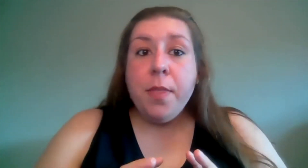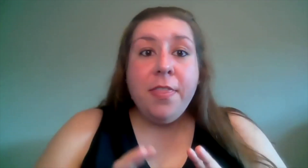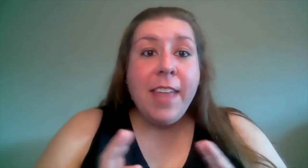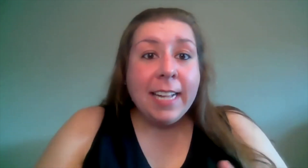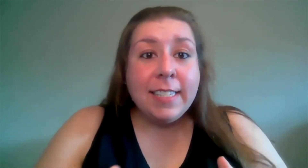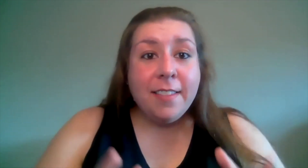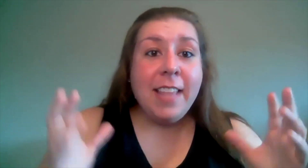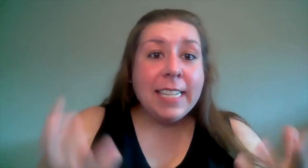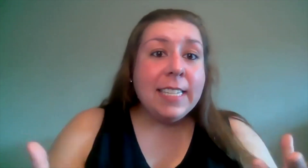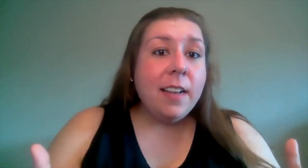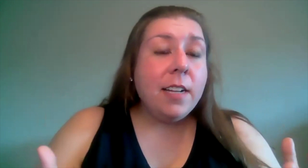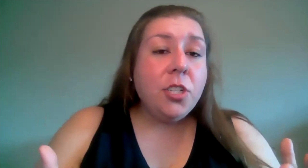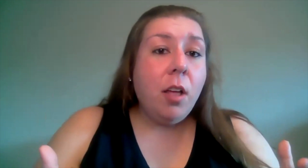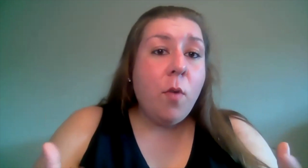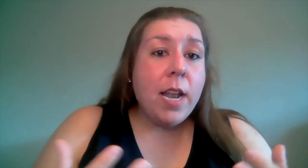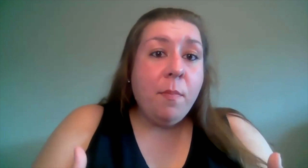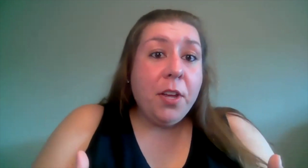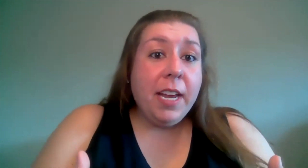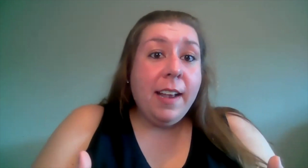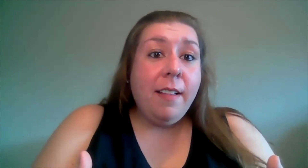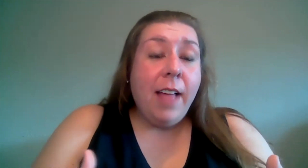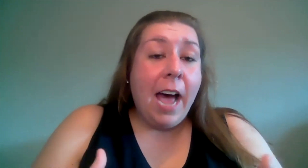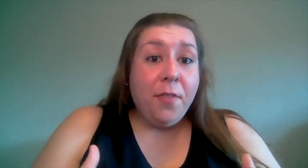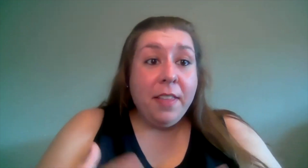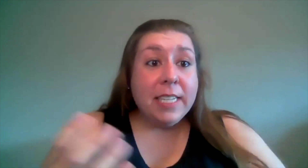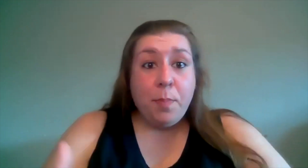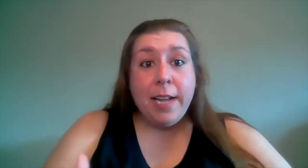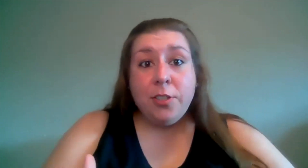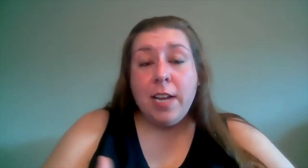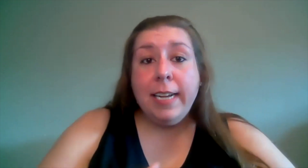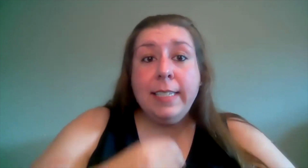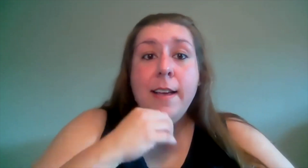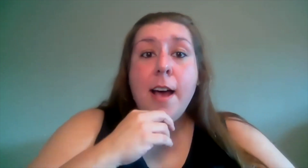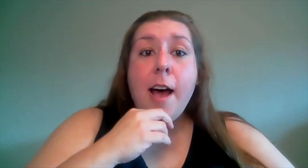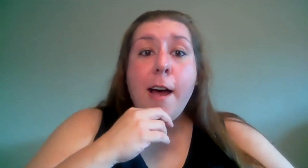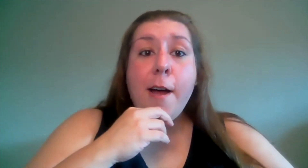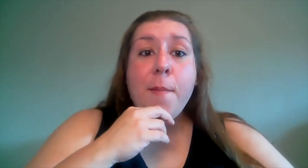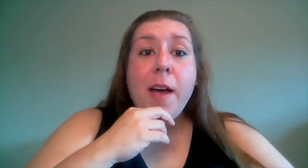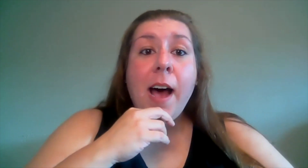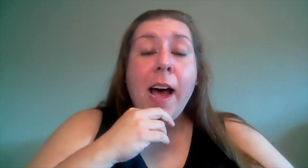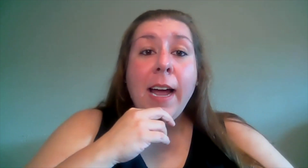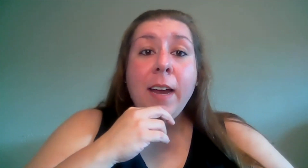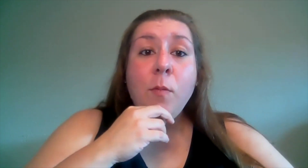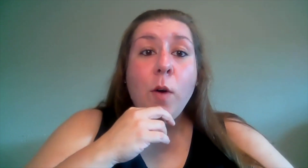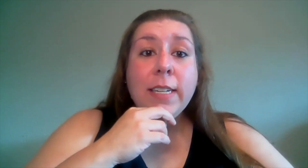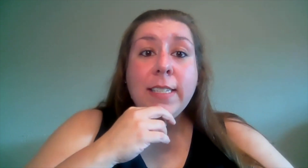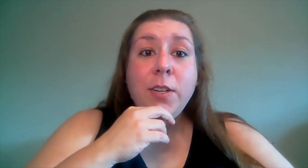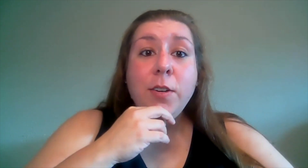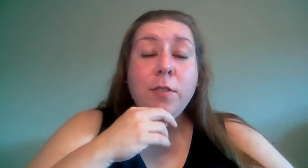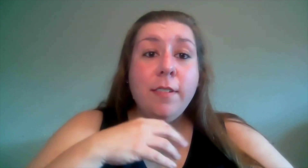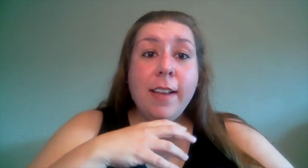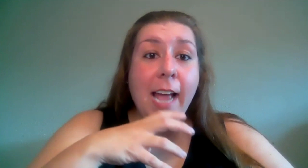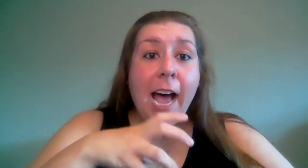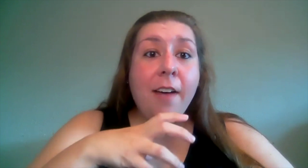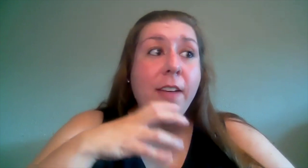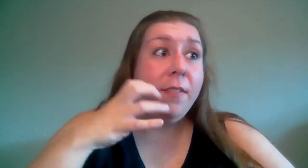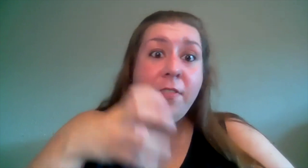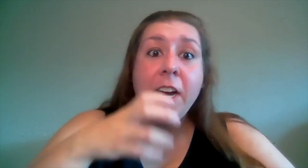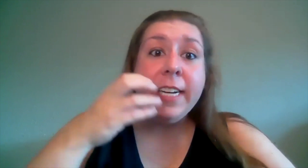that's that's in a nutshell of what i'm looking at for these pitch nights um i want to have a very